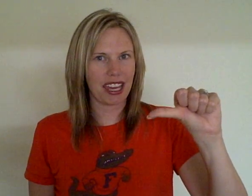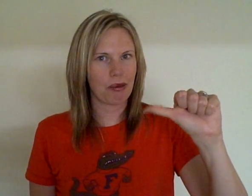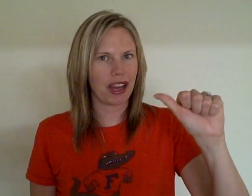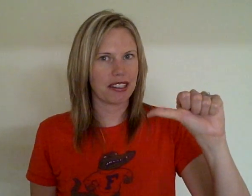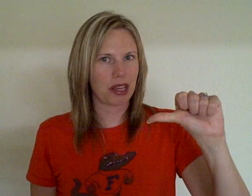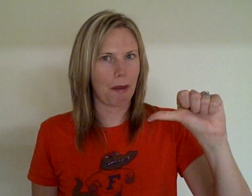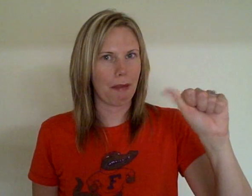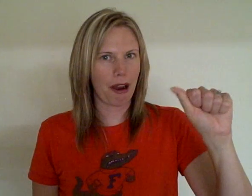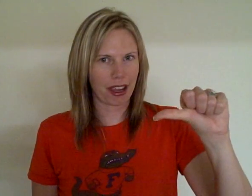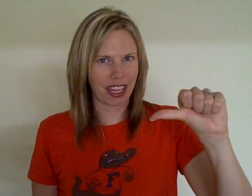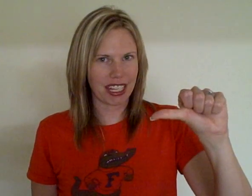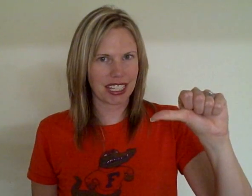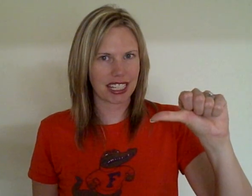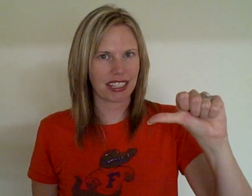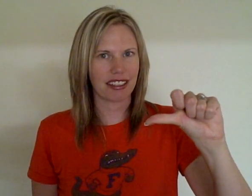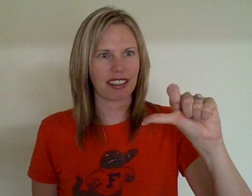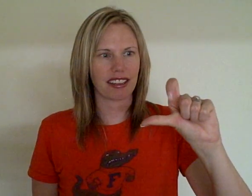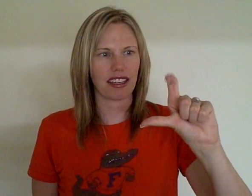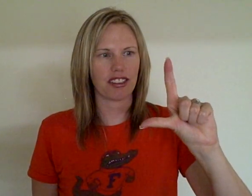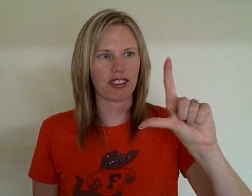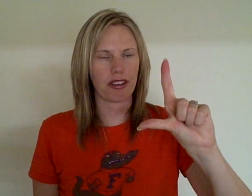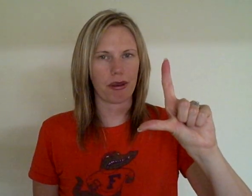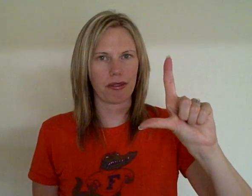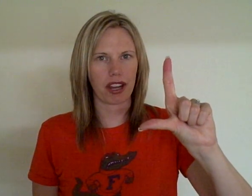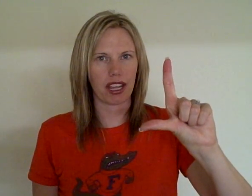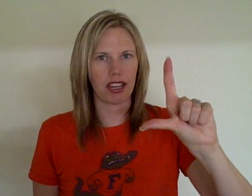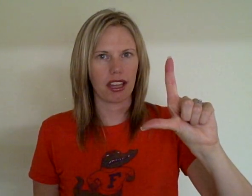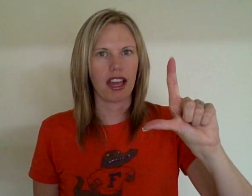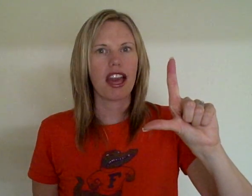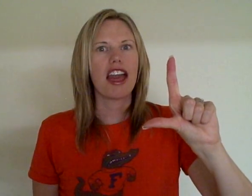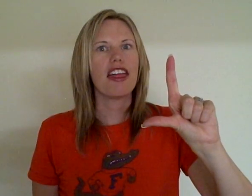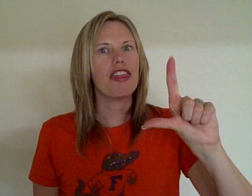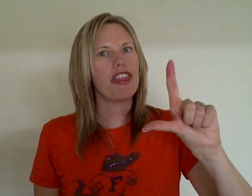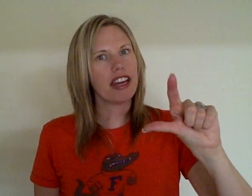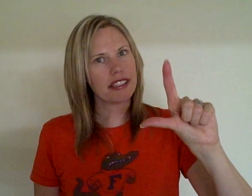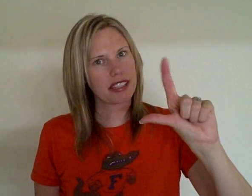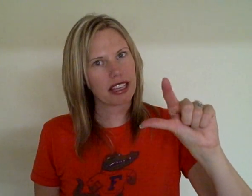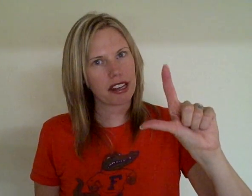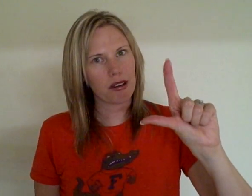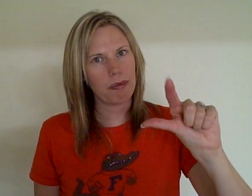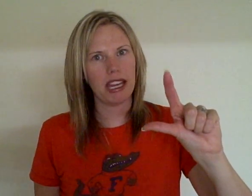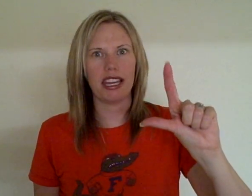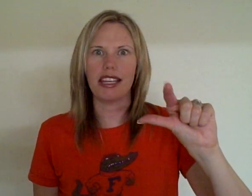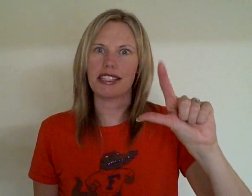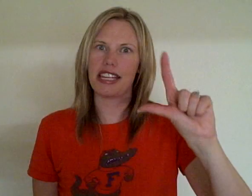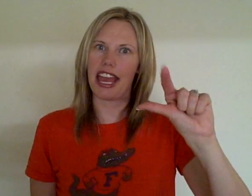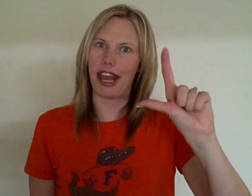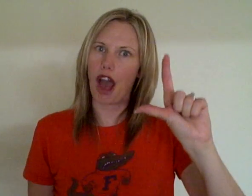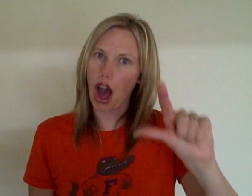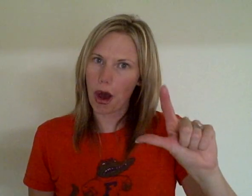went to market. Okay, get your other one ready. This little piggy stayed home.